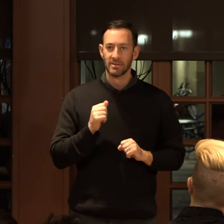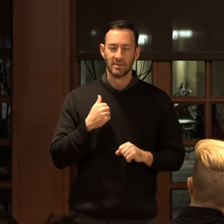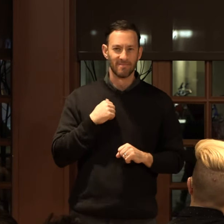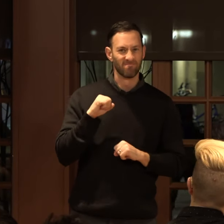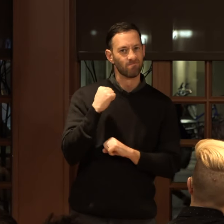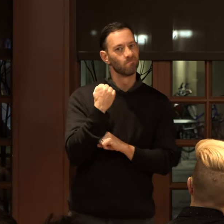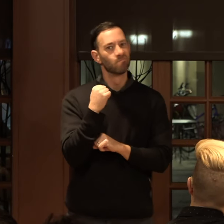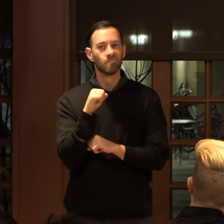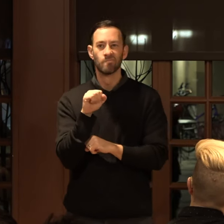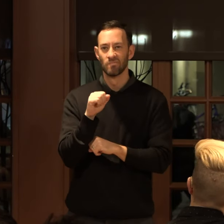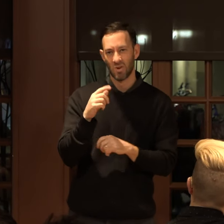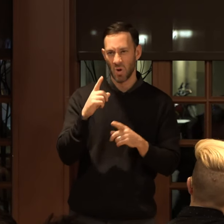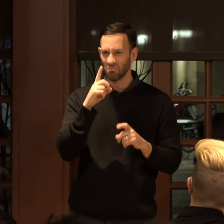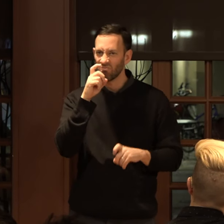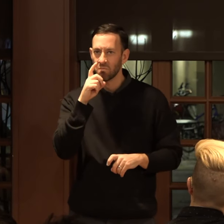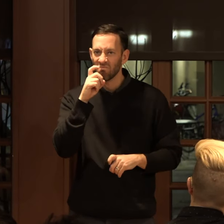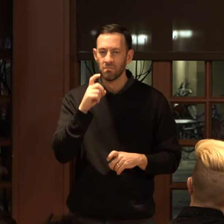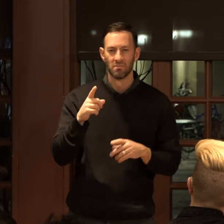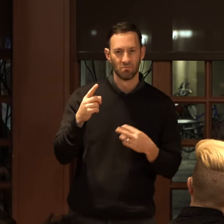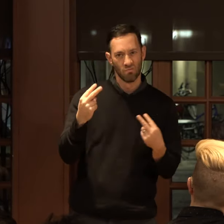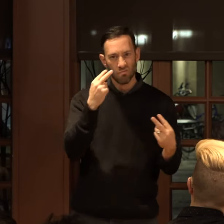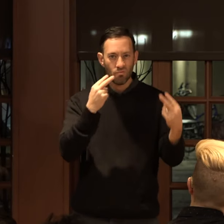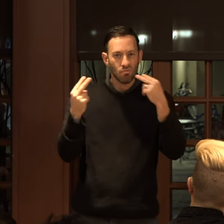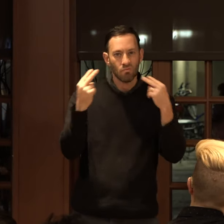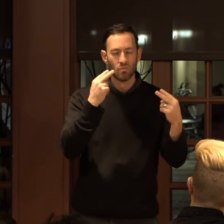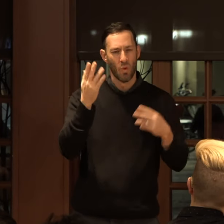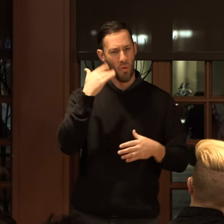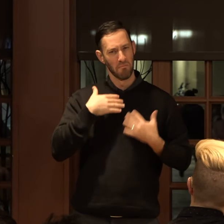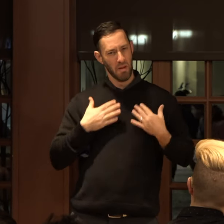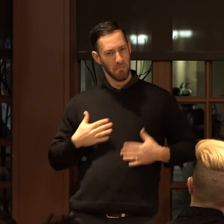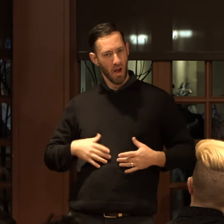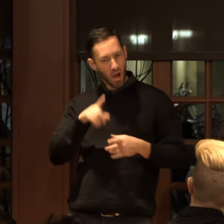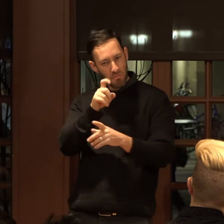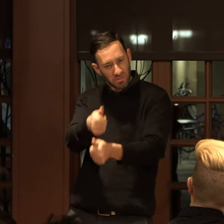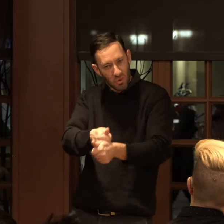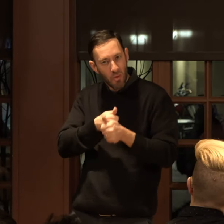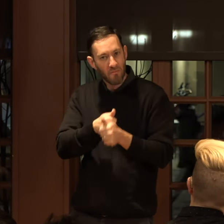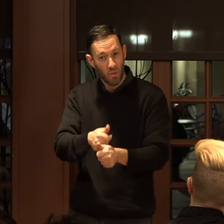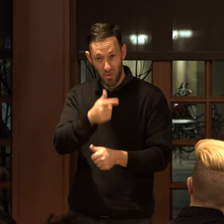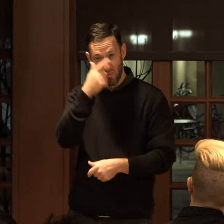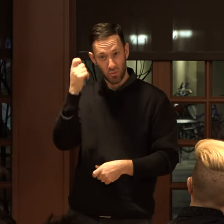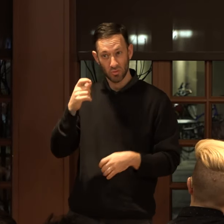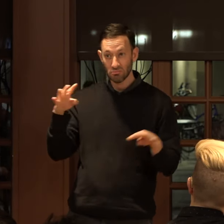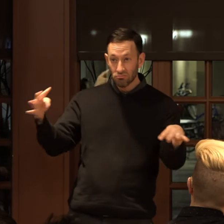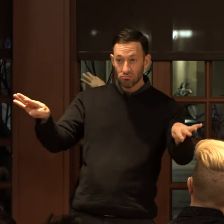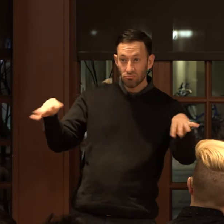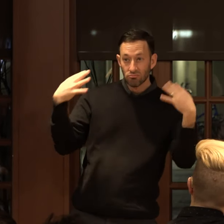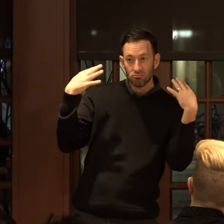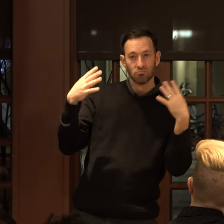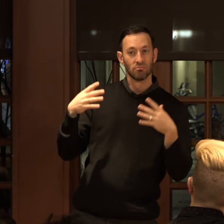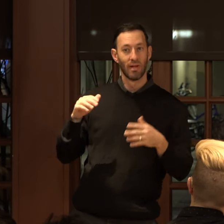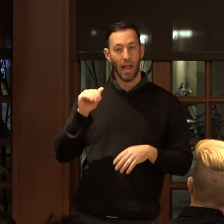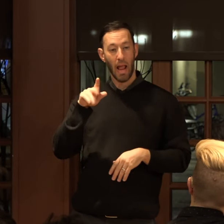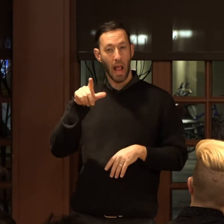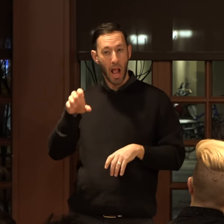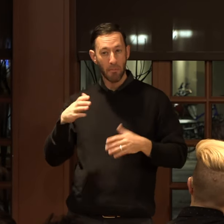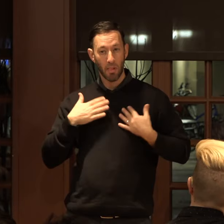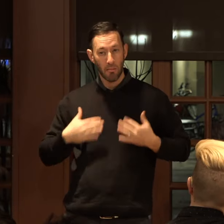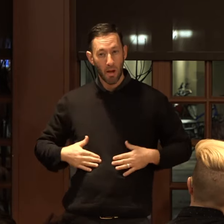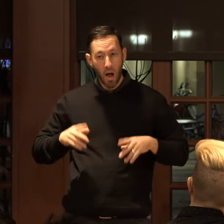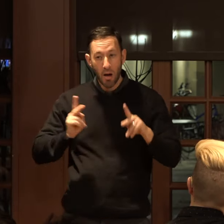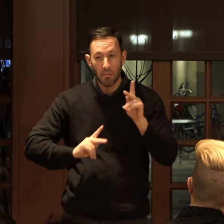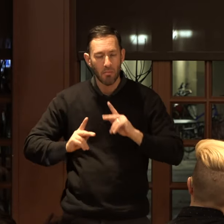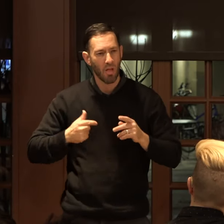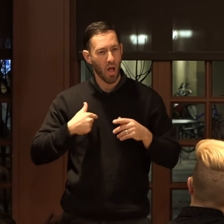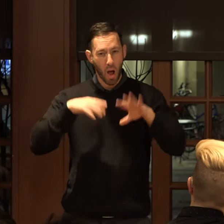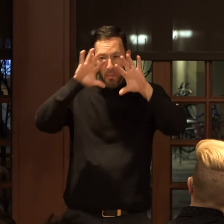my neck, or the scrunch of my nose. Why should my body be expected to conform just because I draw the attention of able-bodied people? I am